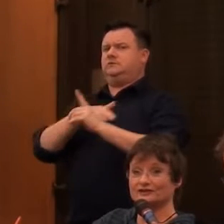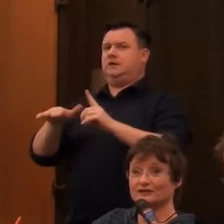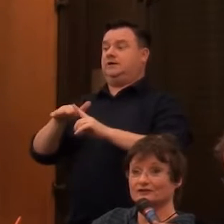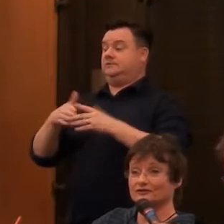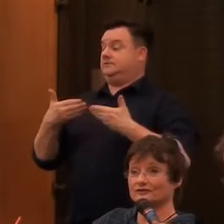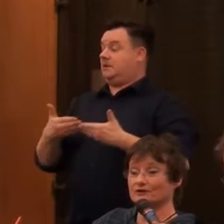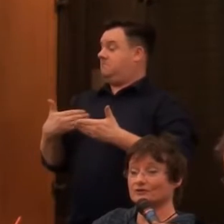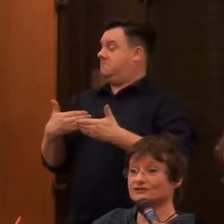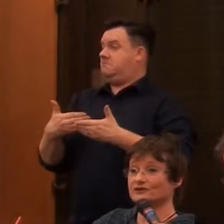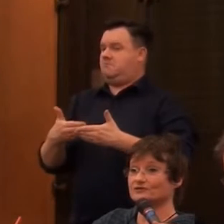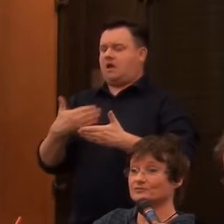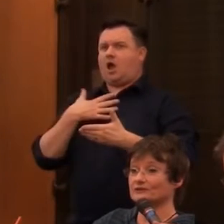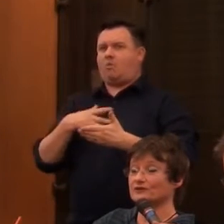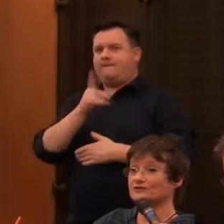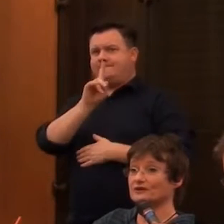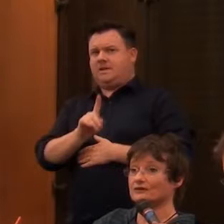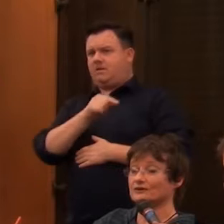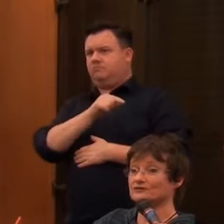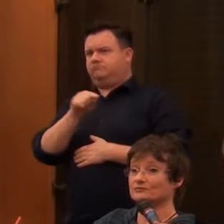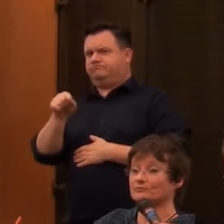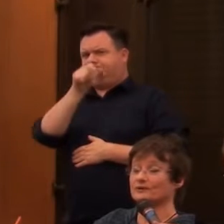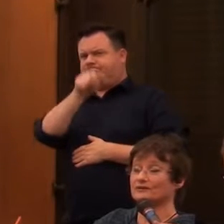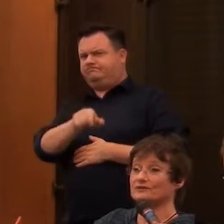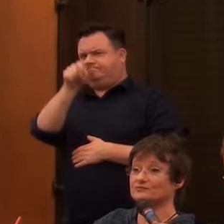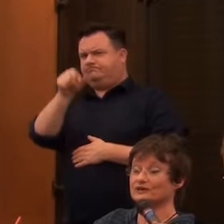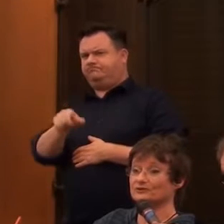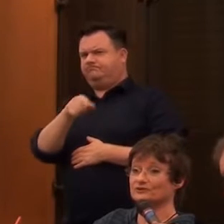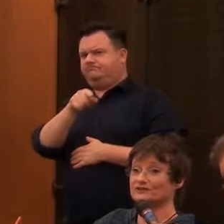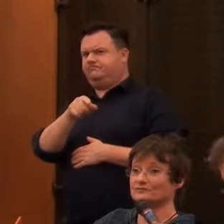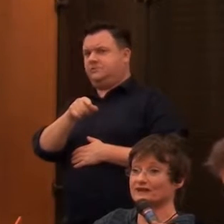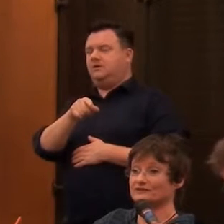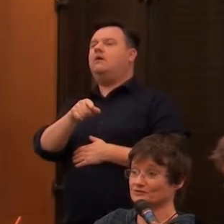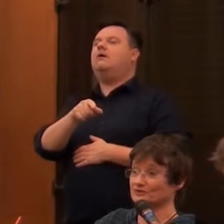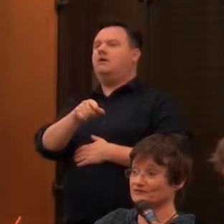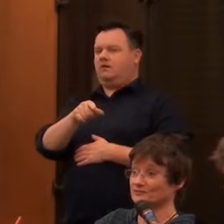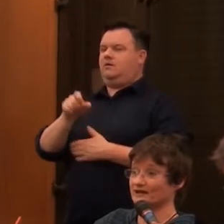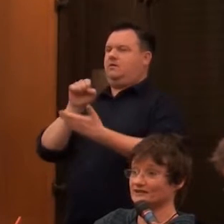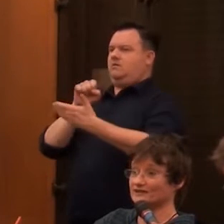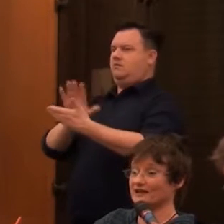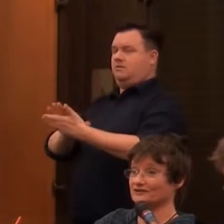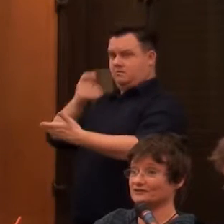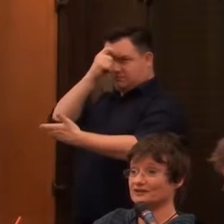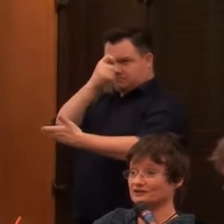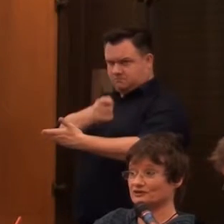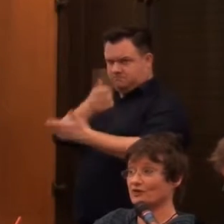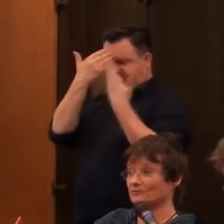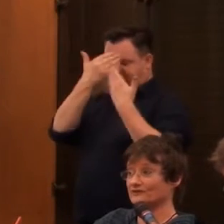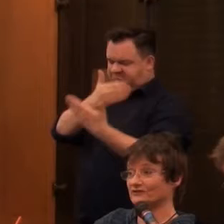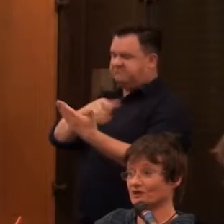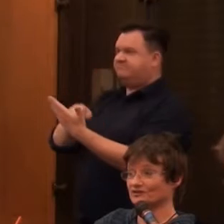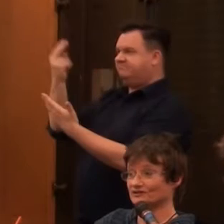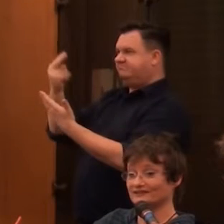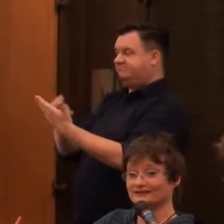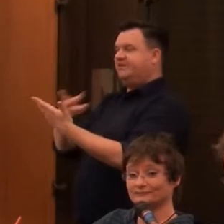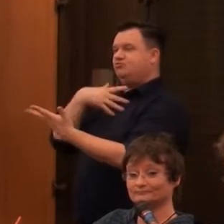And I wanted those people to be respected and to not